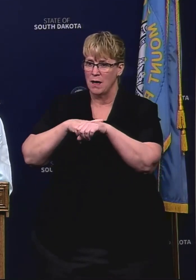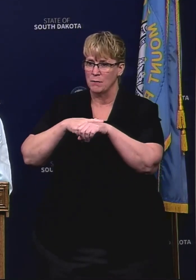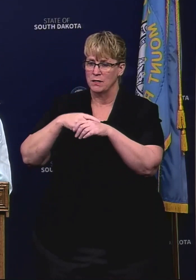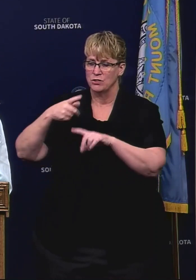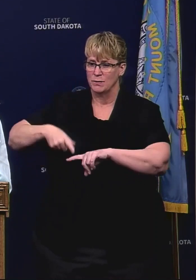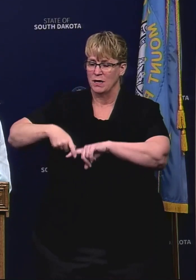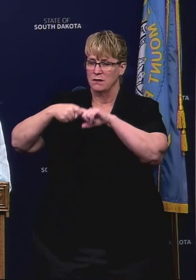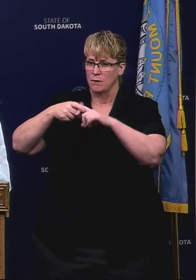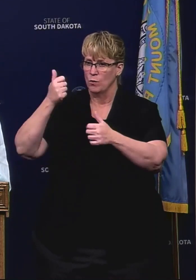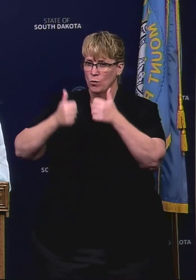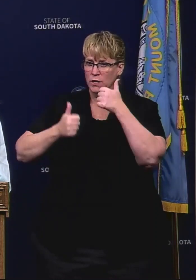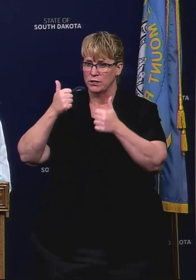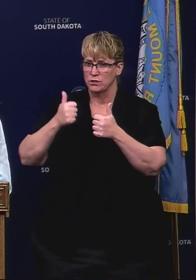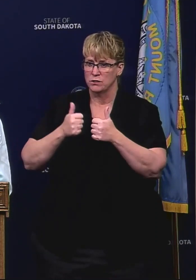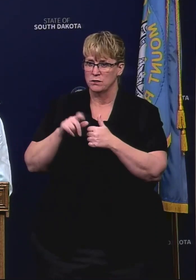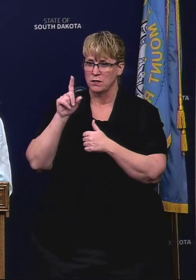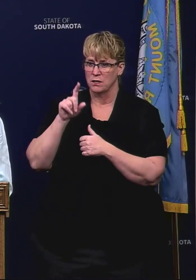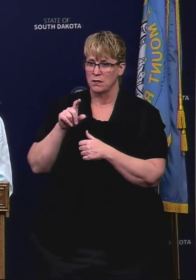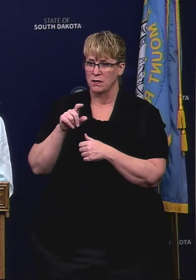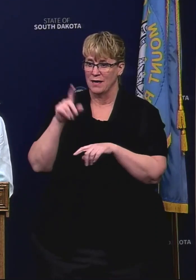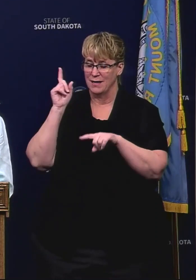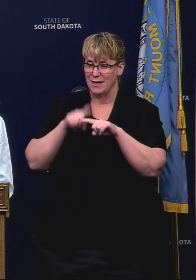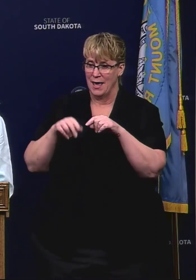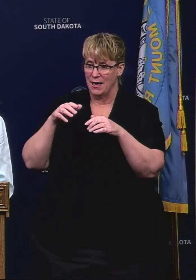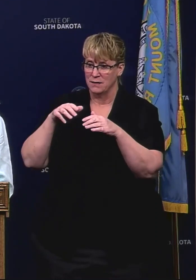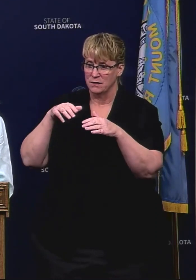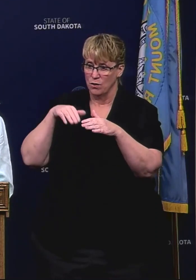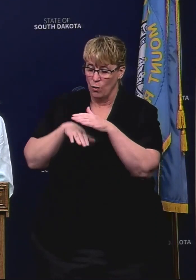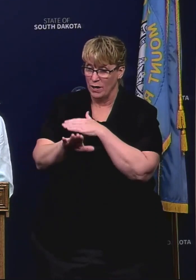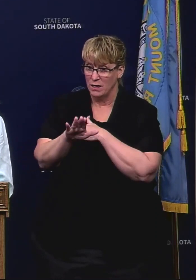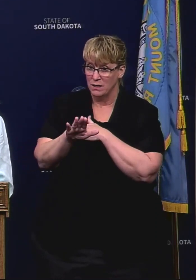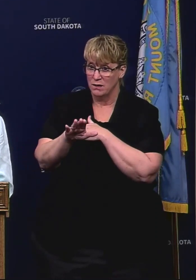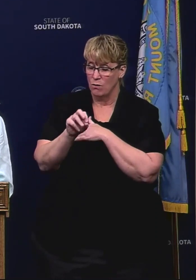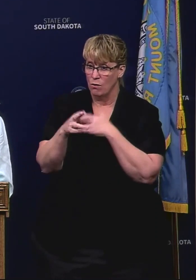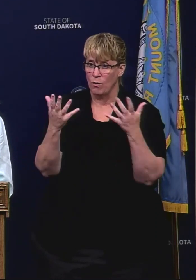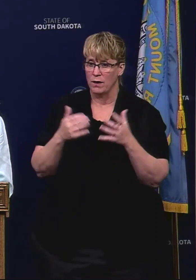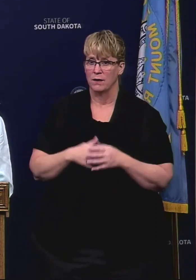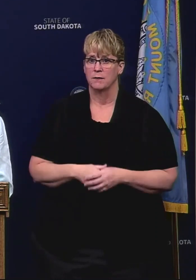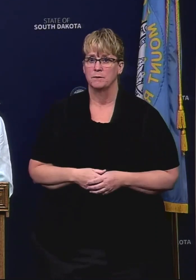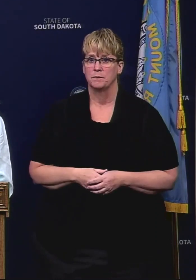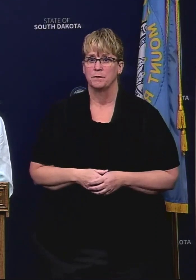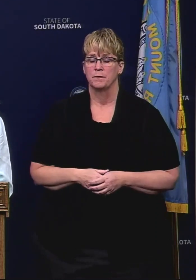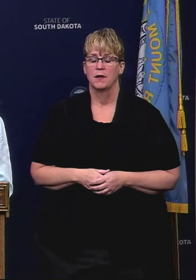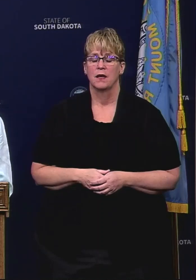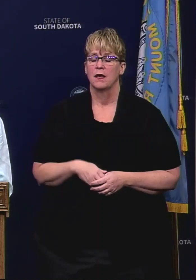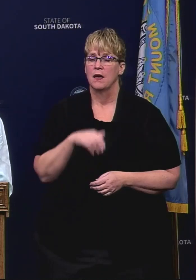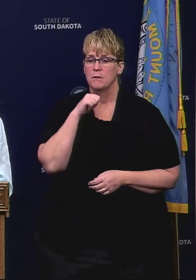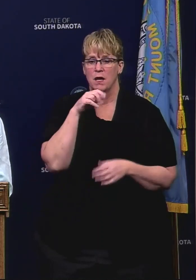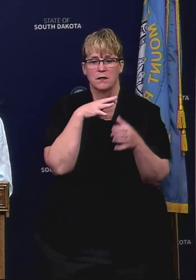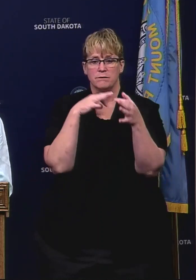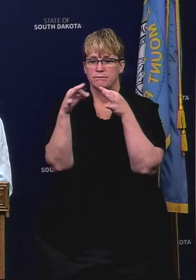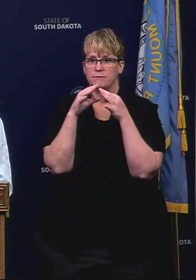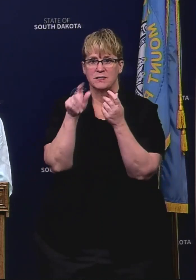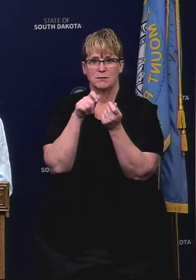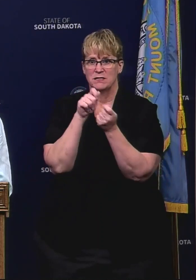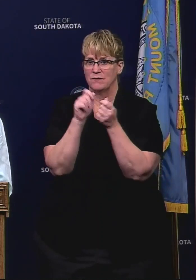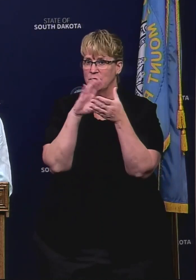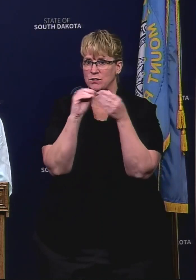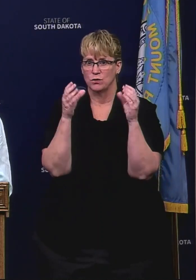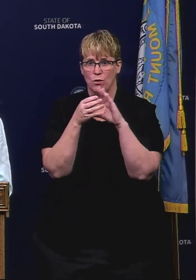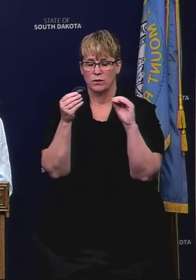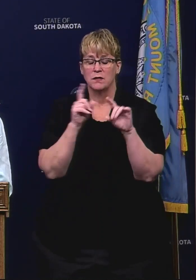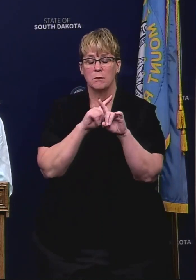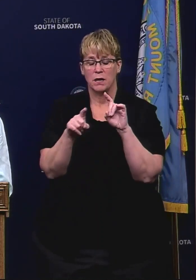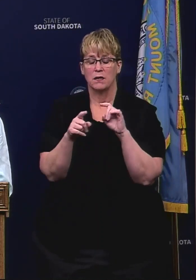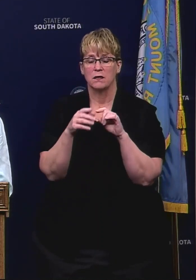held up there are they actually being turned around and not allowed to proceed? I'm not going to give specific stories today but we do